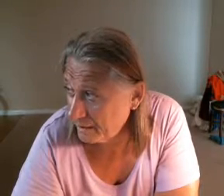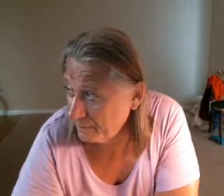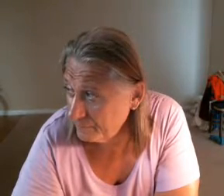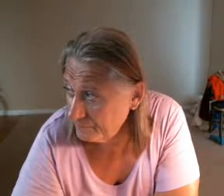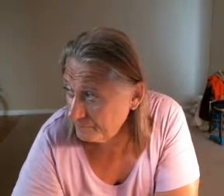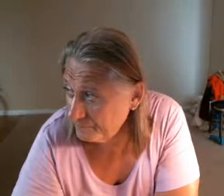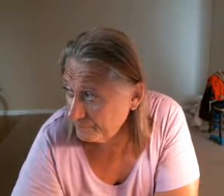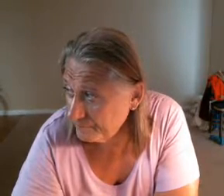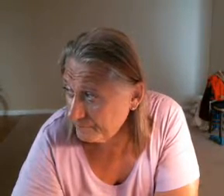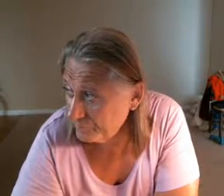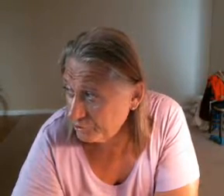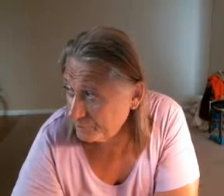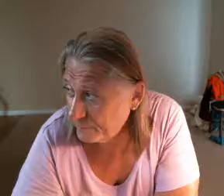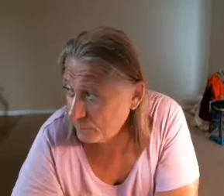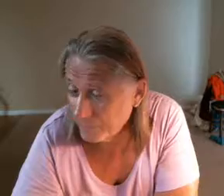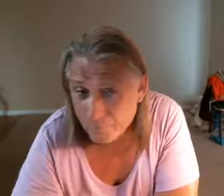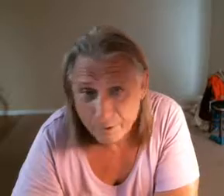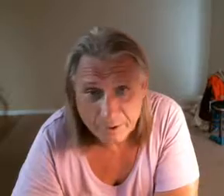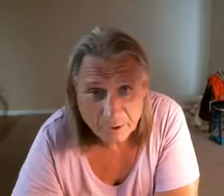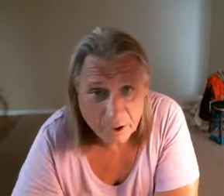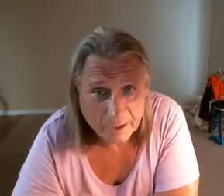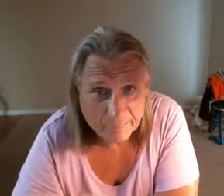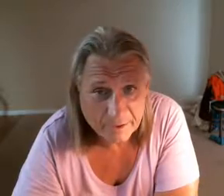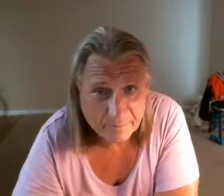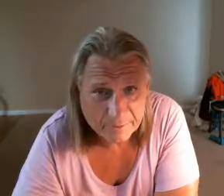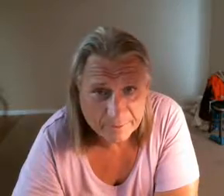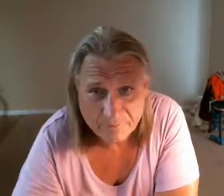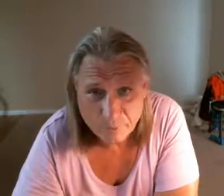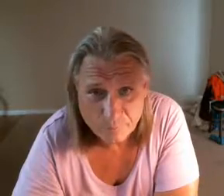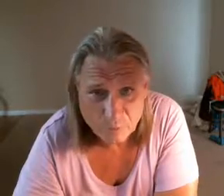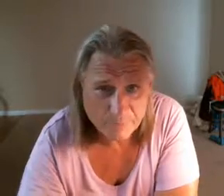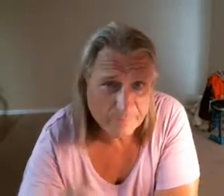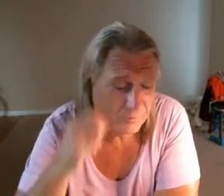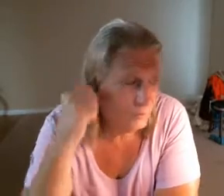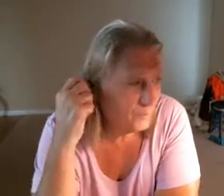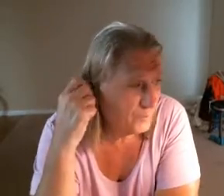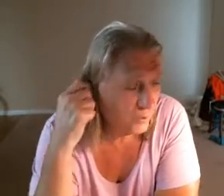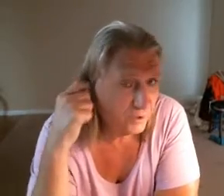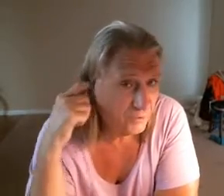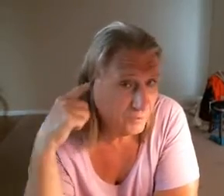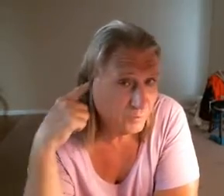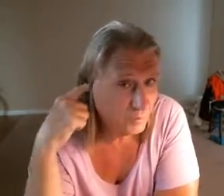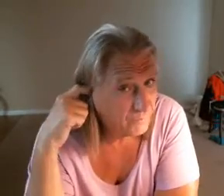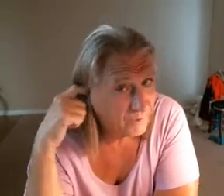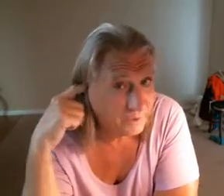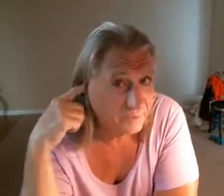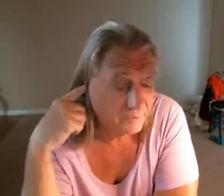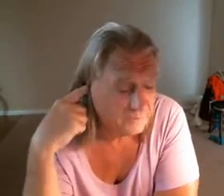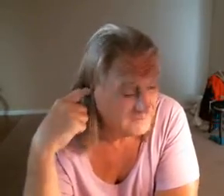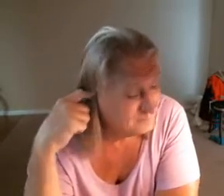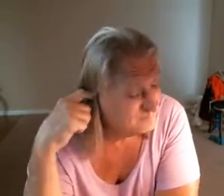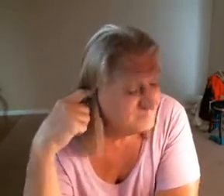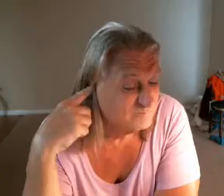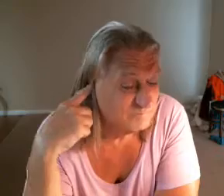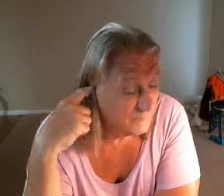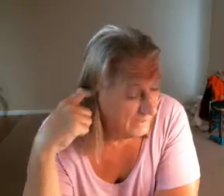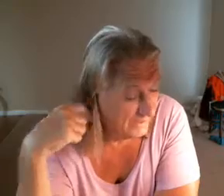just before 3 o'clock maybe 2.30, 2.45 and